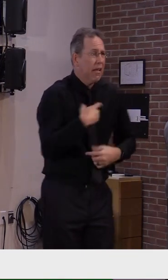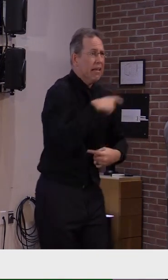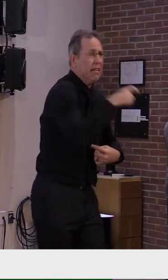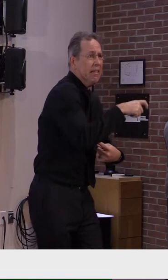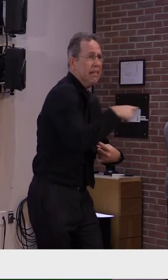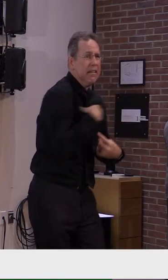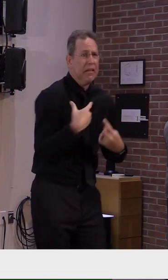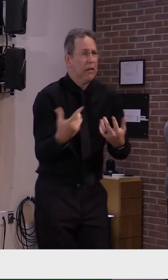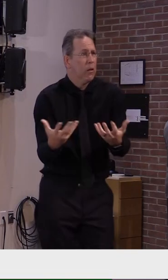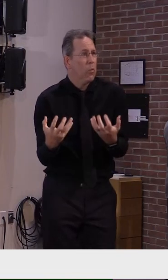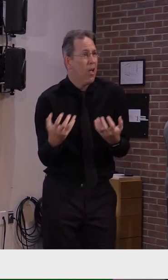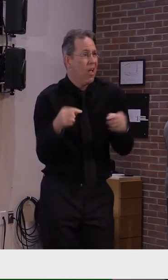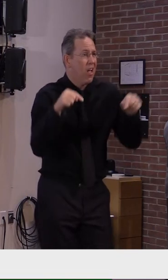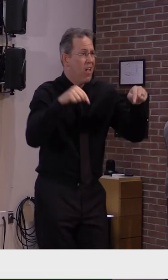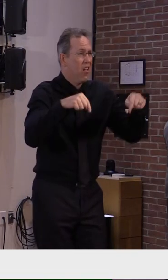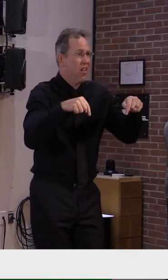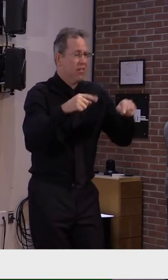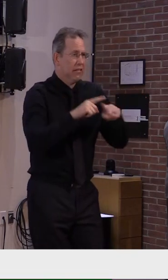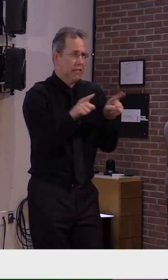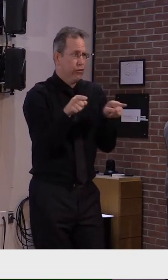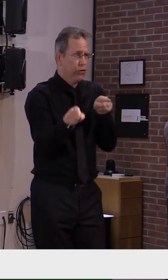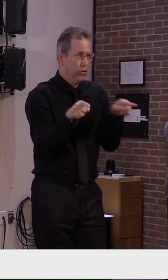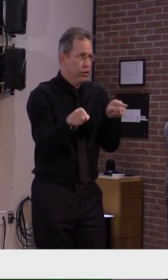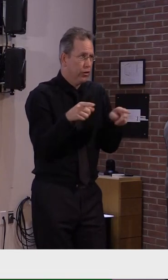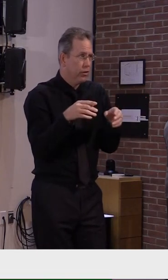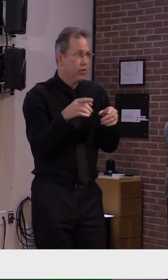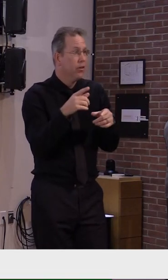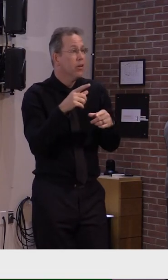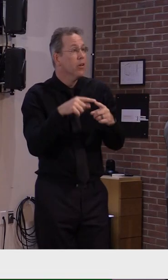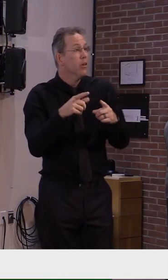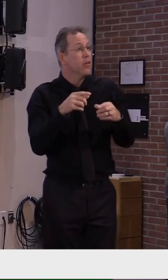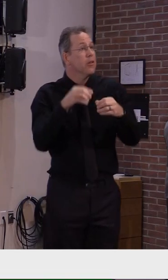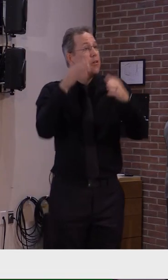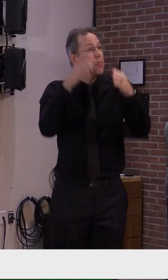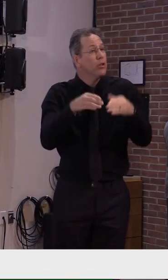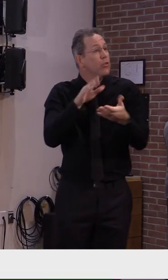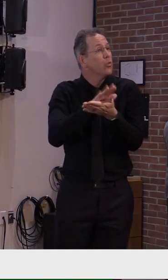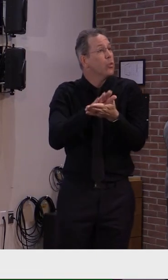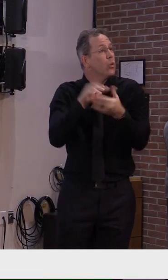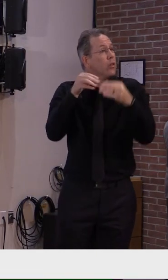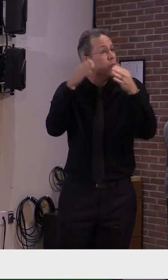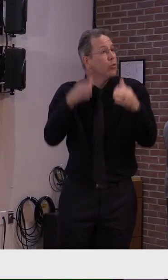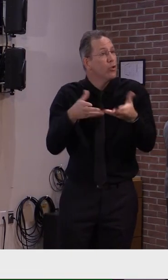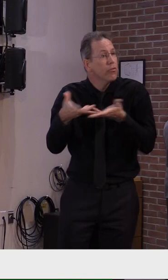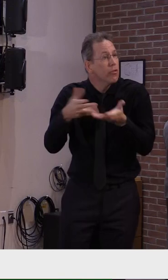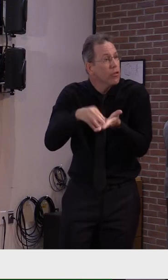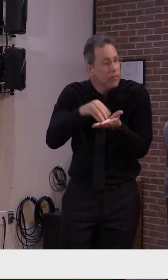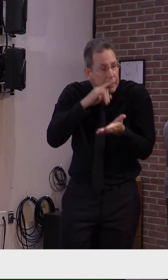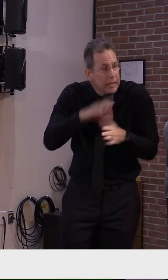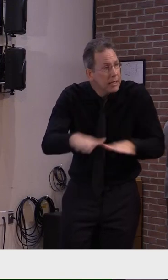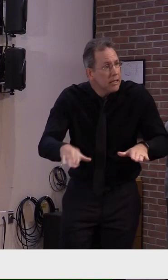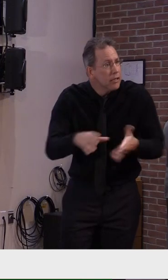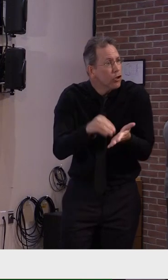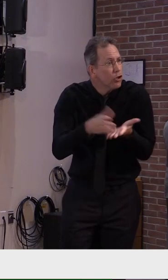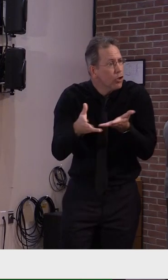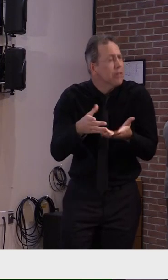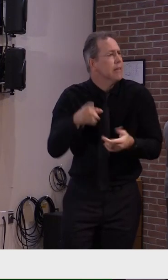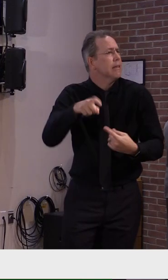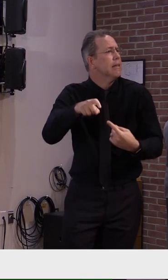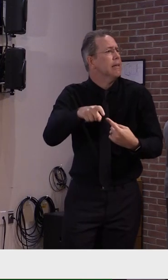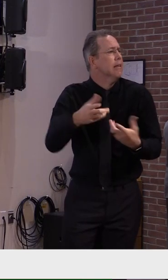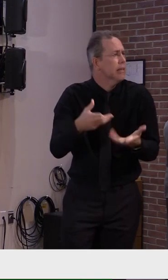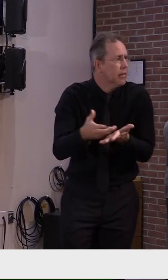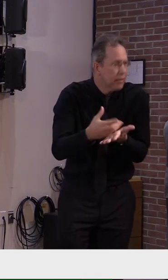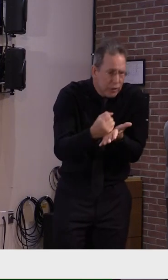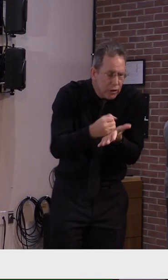in-person education, protecting our health care system and keeping people working as long as we can do it safely